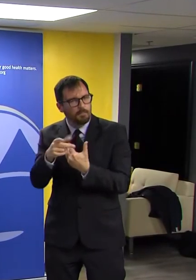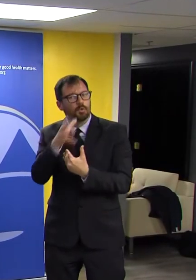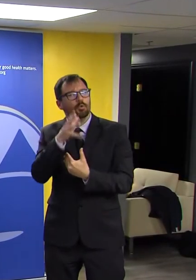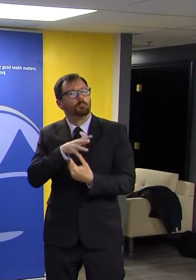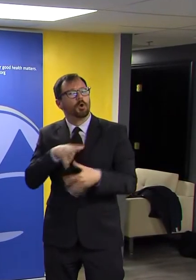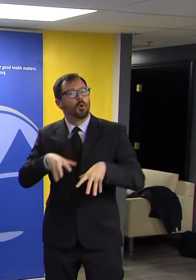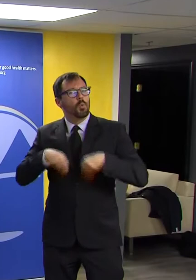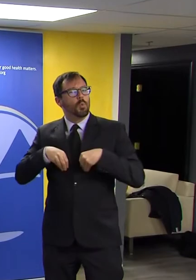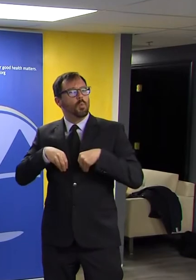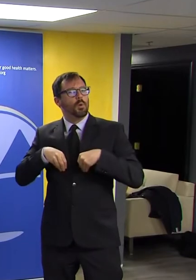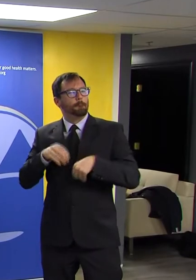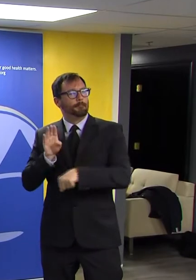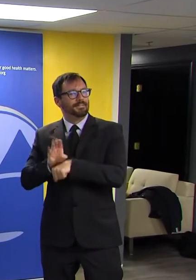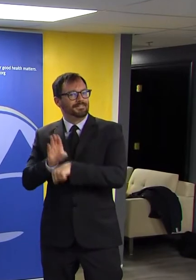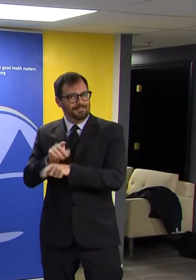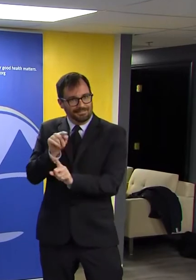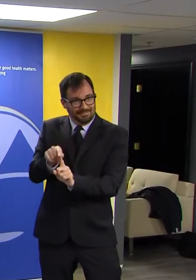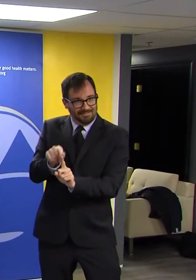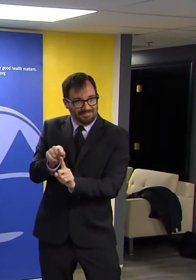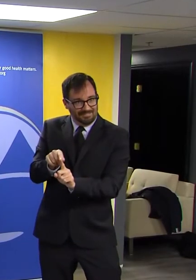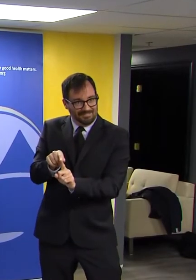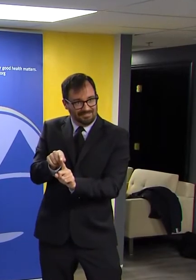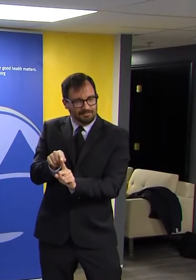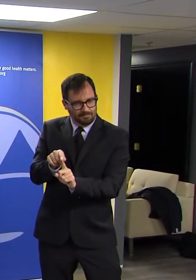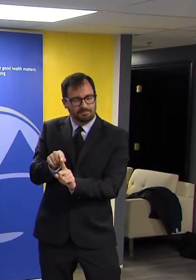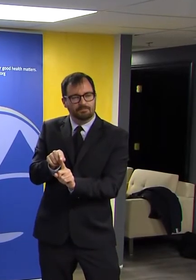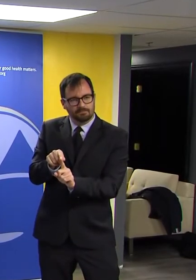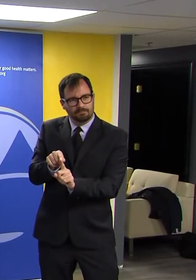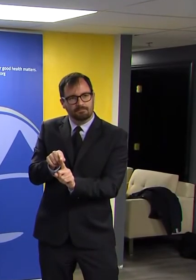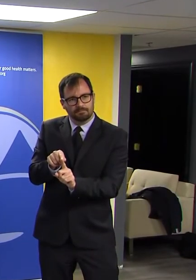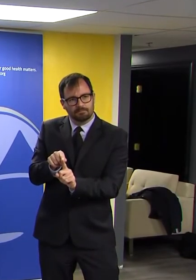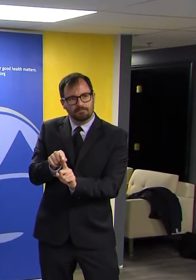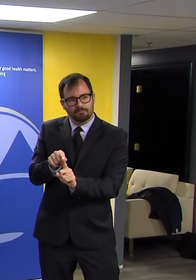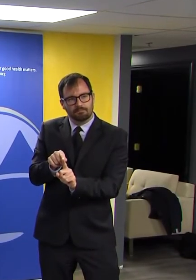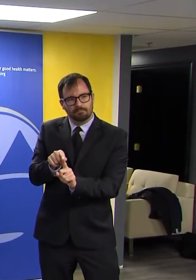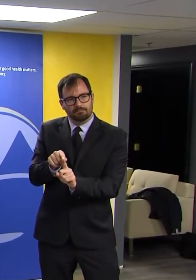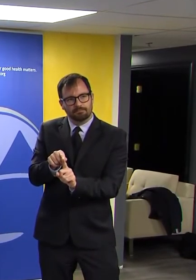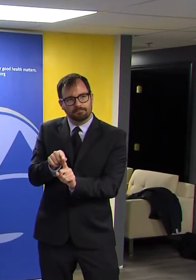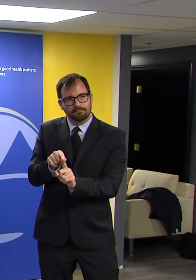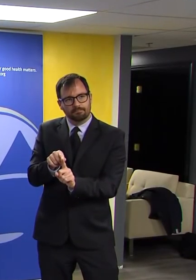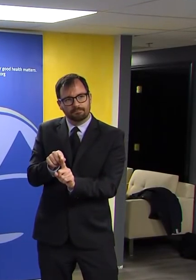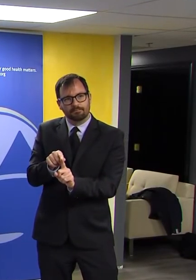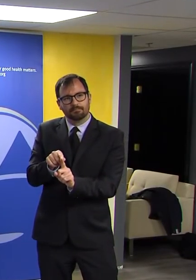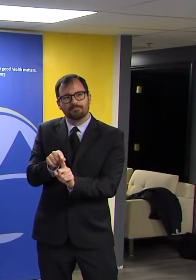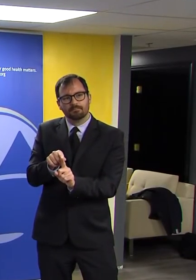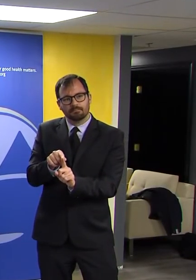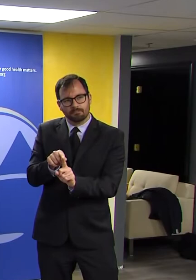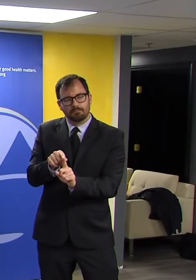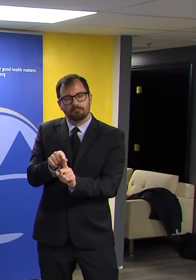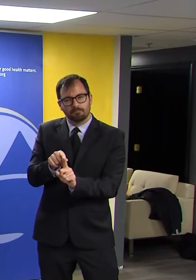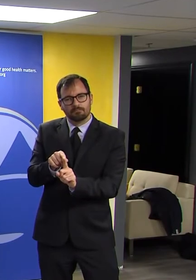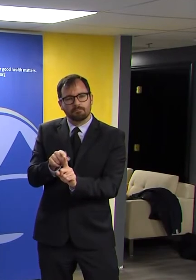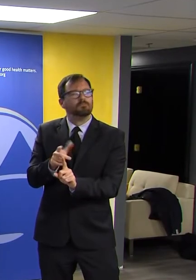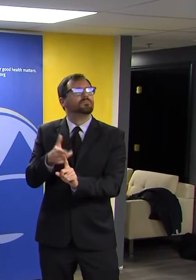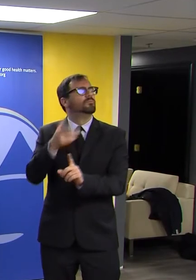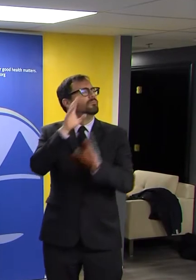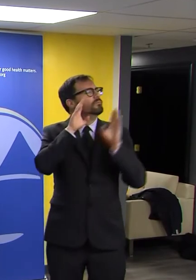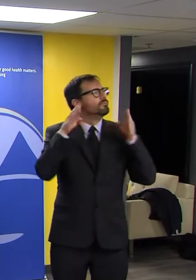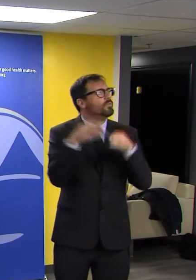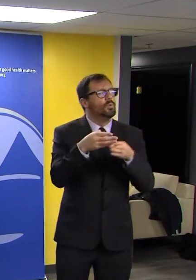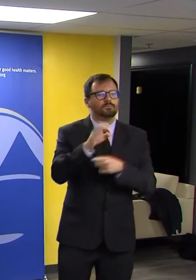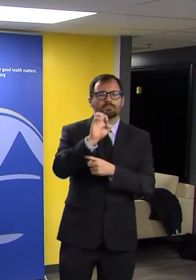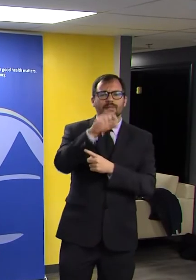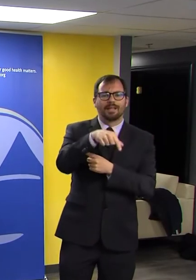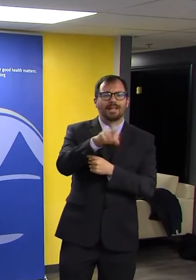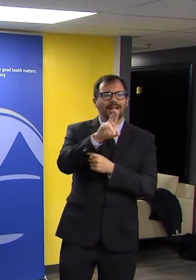Public Health and our equity communities to build a robust outreach program tailored to meet the needs of each community. Starting